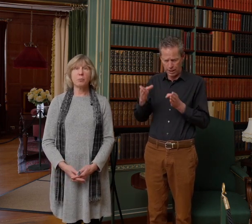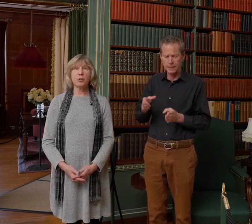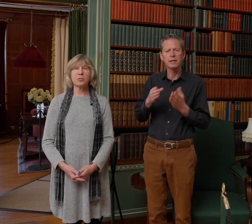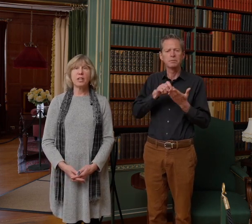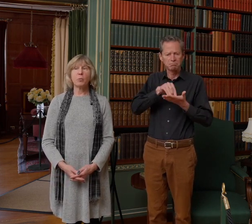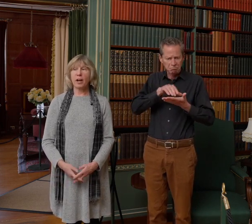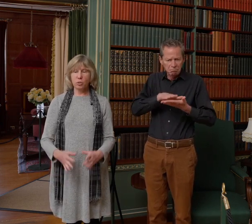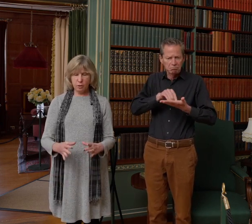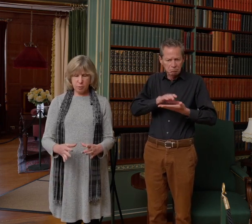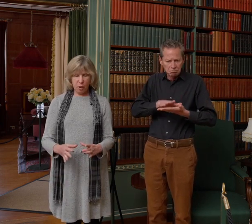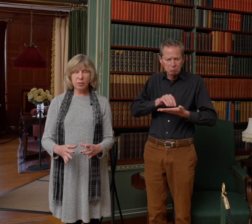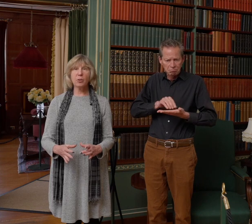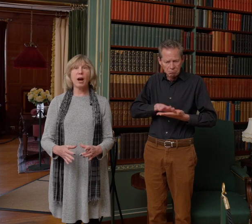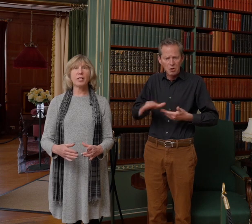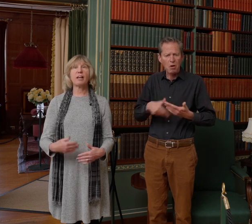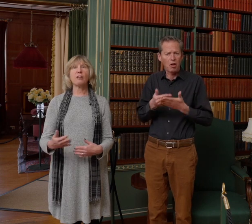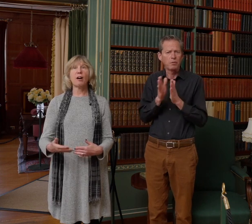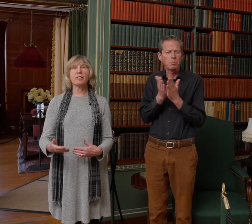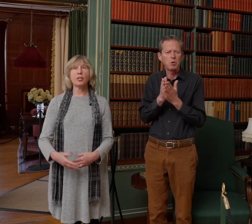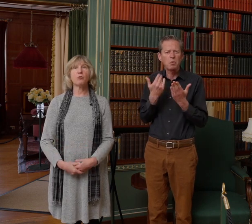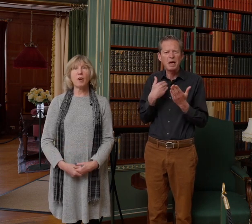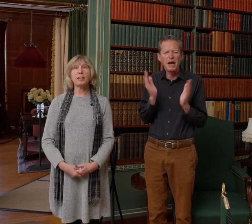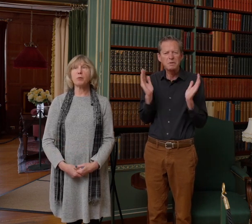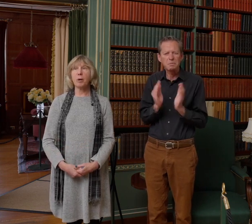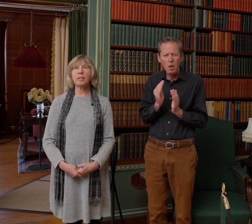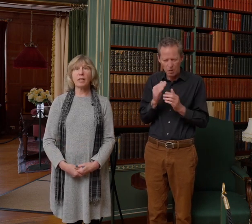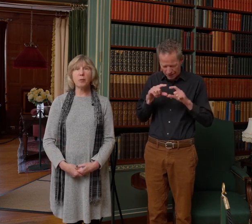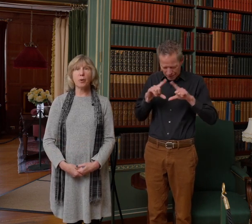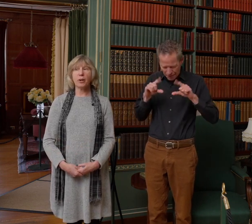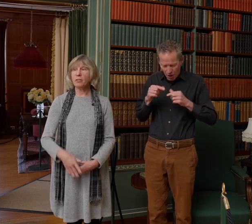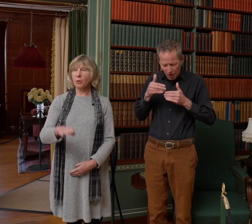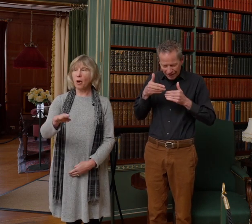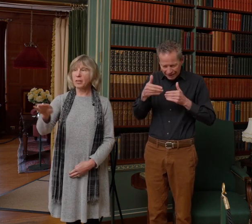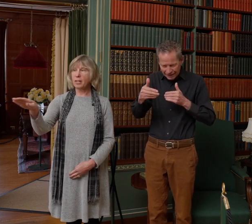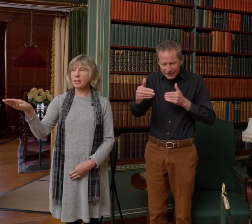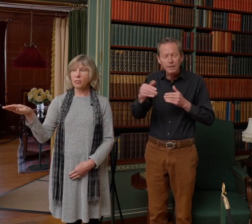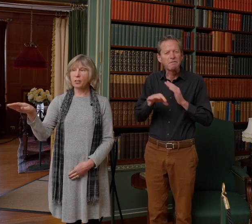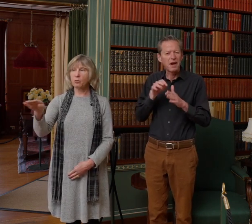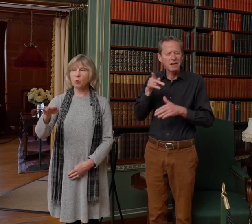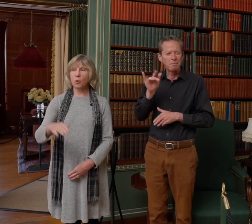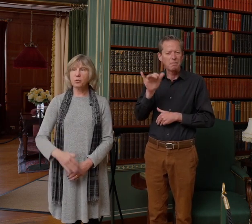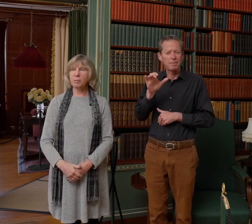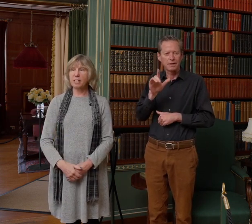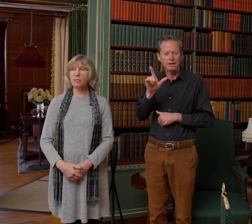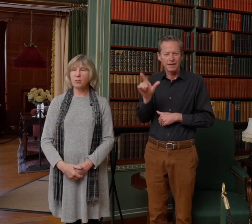books. We actually have small little card catalogs like you'd find in a public library. They're all hidden in the little drawers beneath the